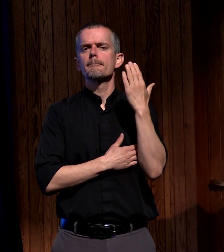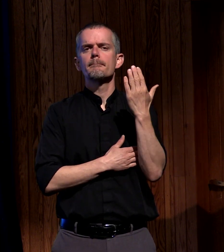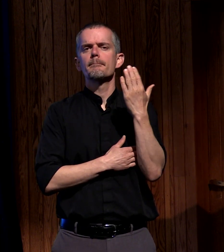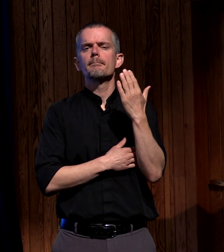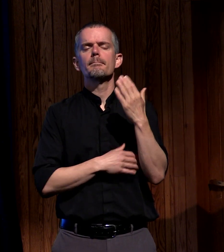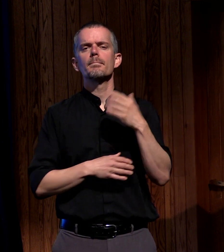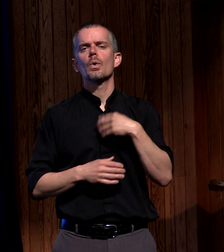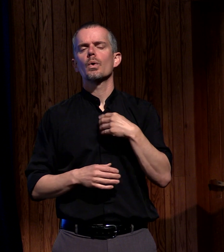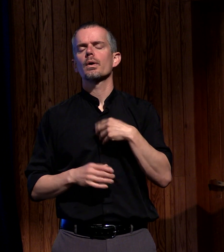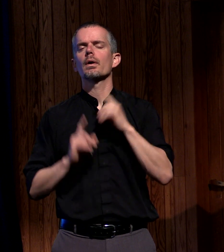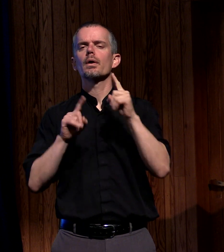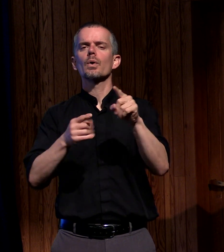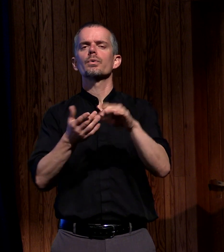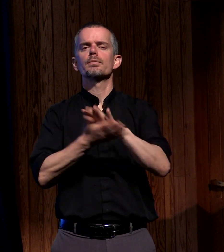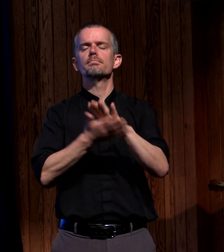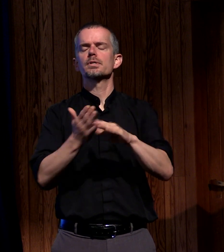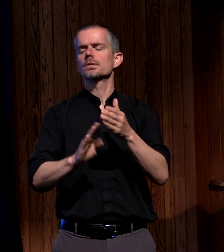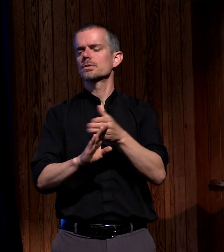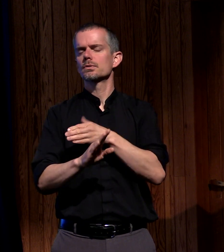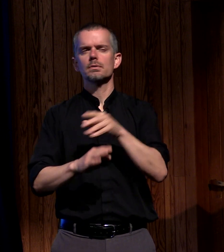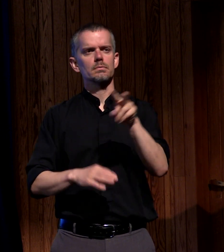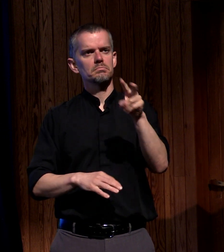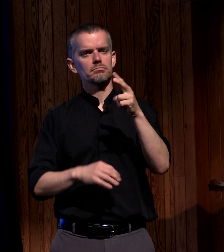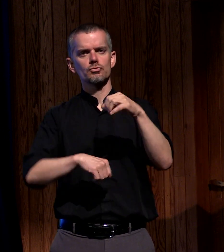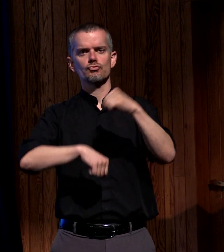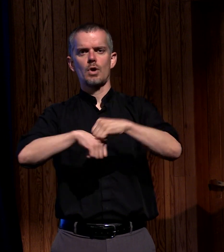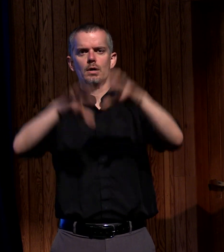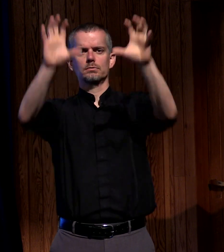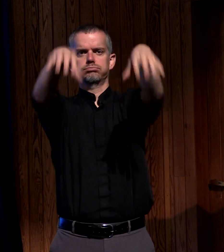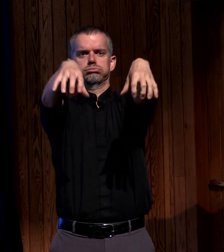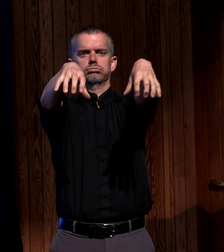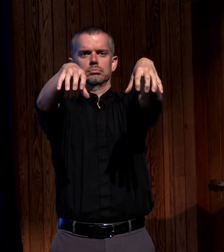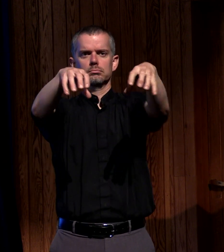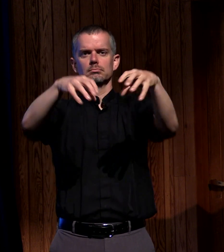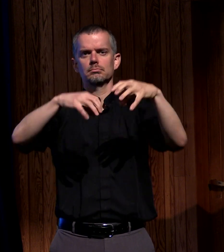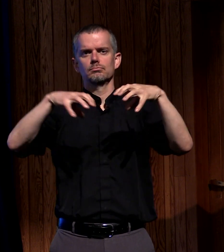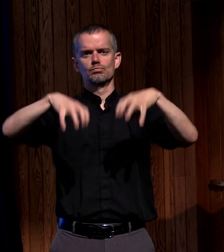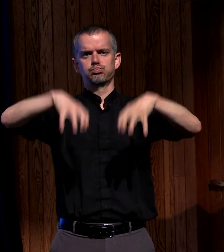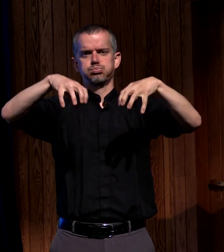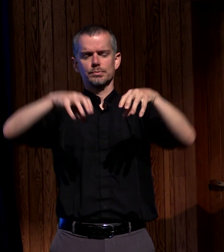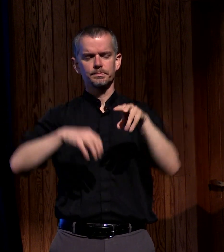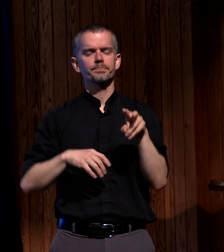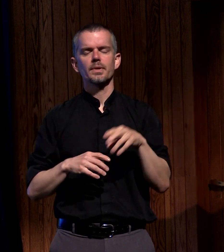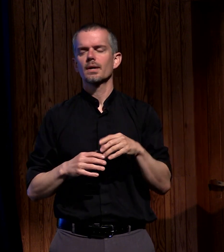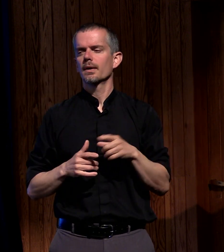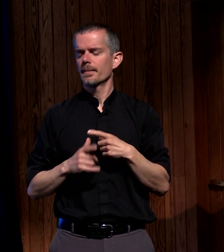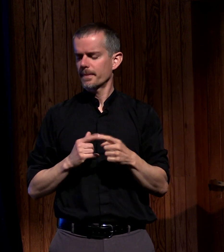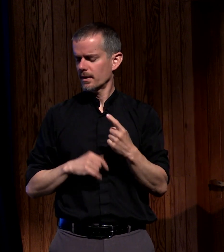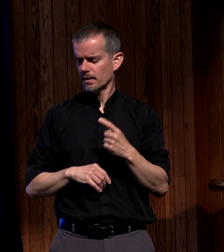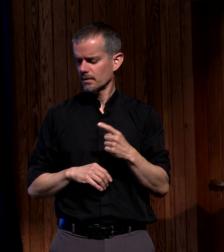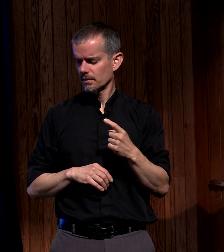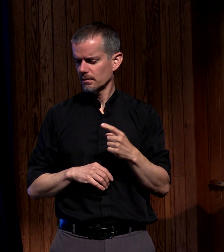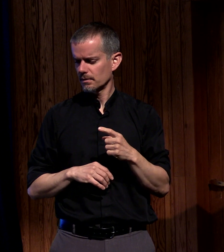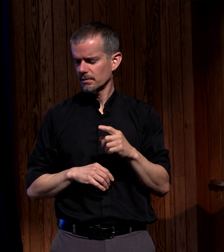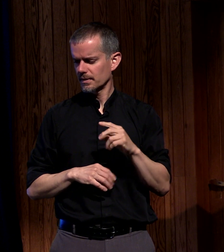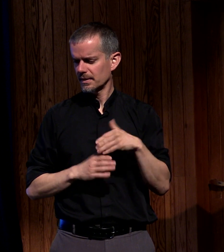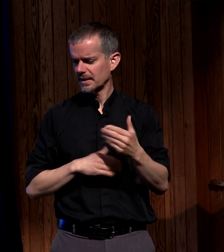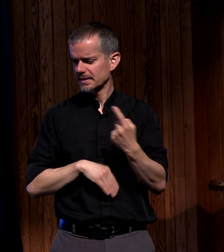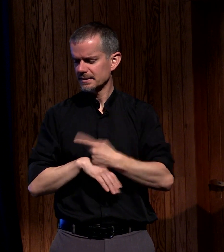over to the beach the day before and saw those two rocks sticking out of the water and all was good but on this day one of the people is talking about experience